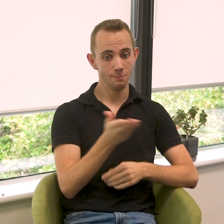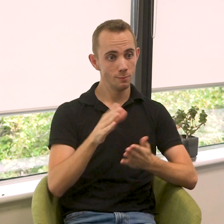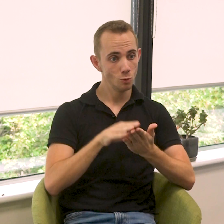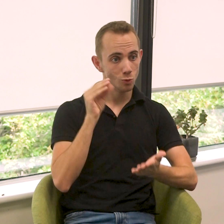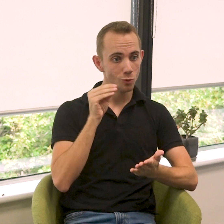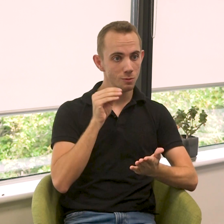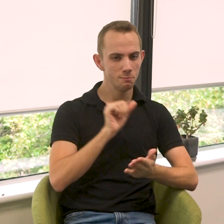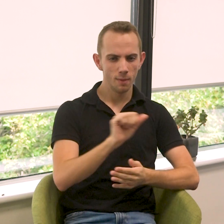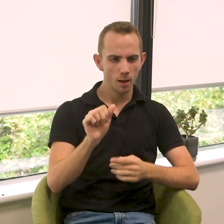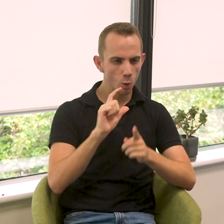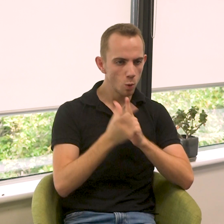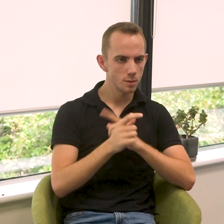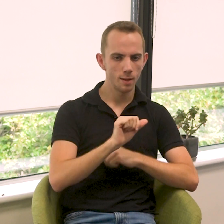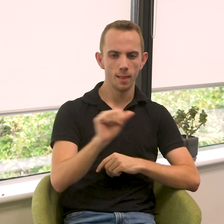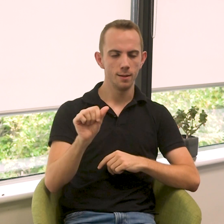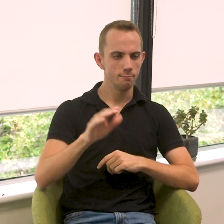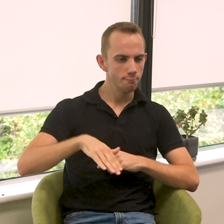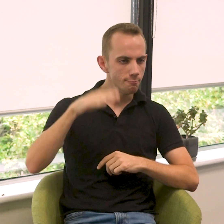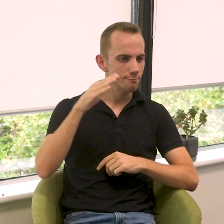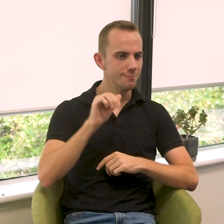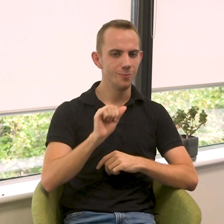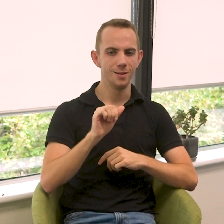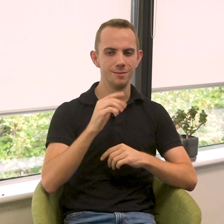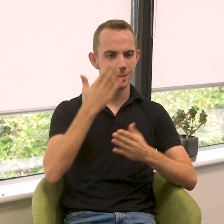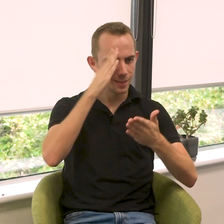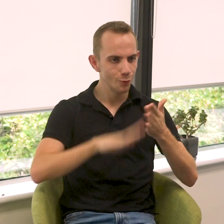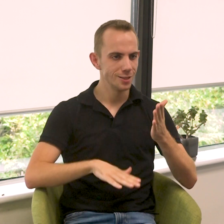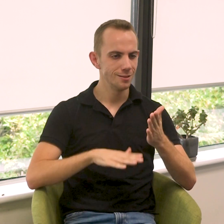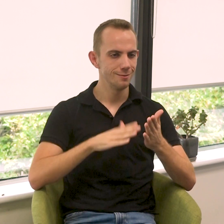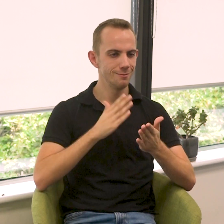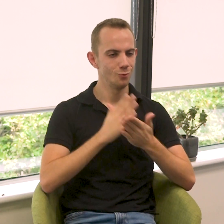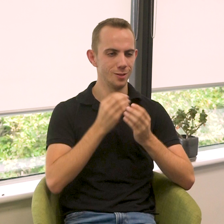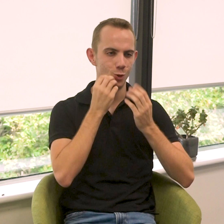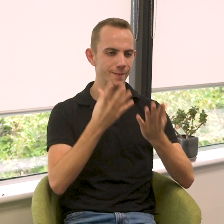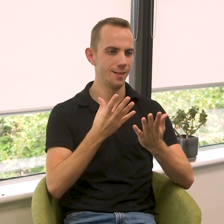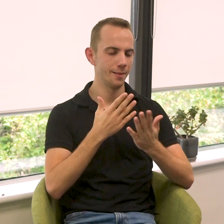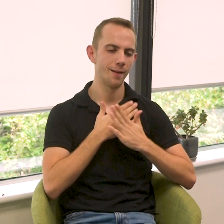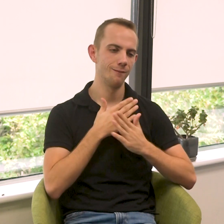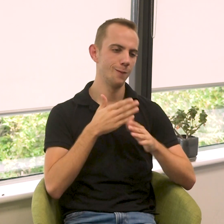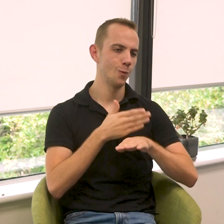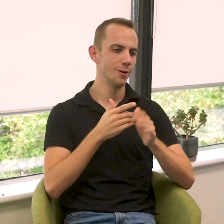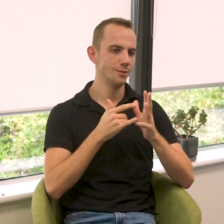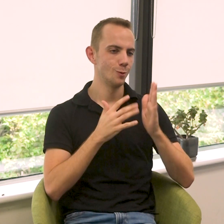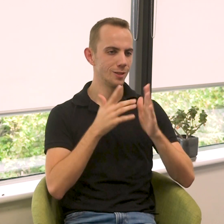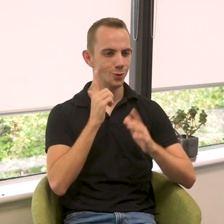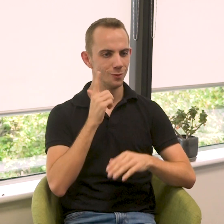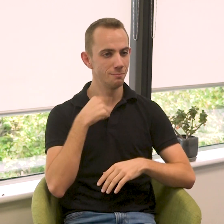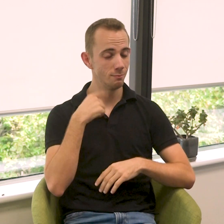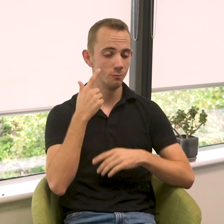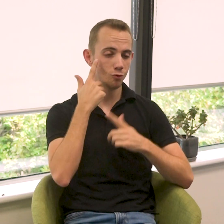we also learn a lot from students, their culture, their upbringing, their experiences, it's a beautiful environment, I love working as an Auslan teacher, so I do